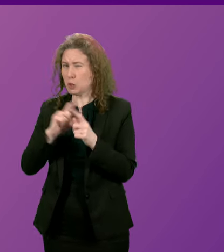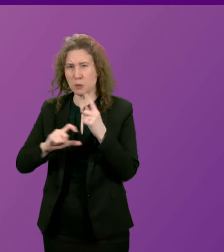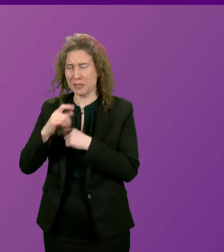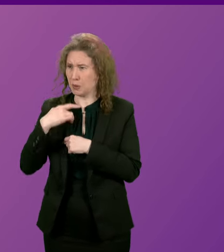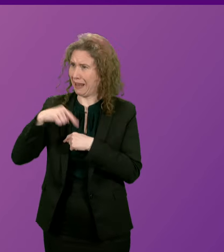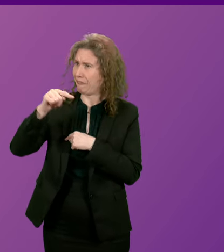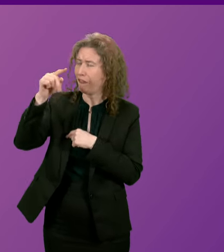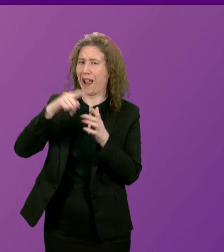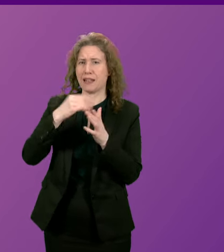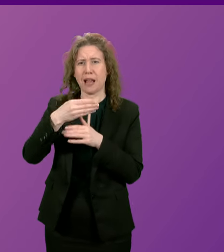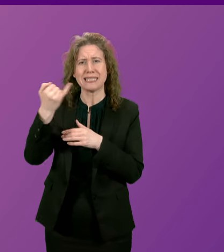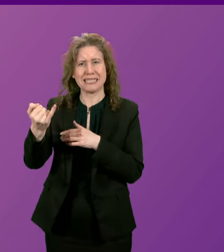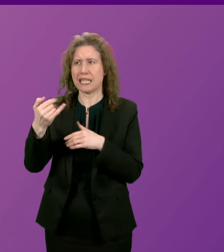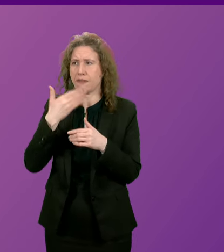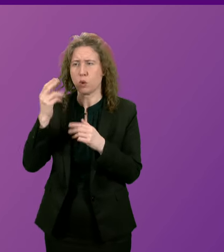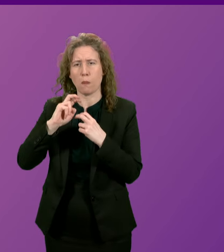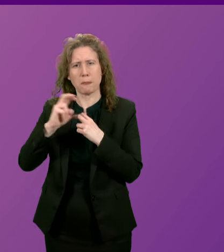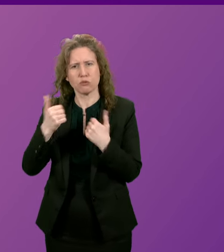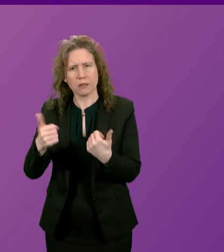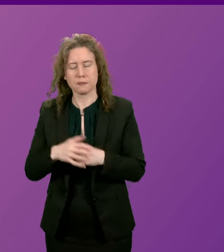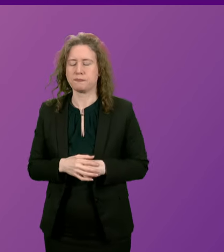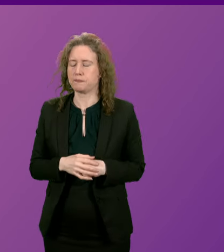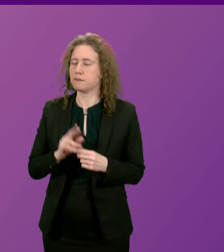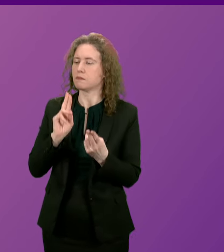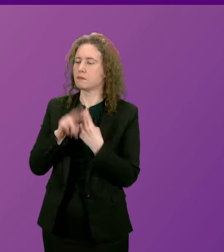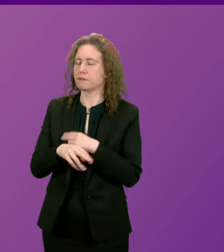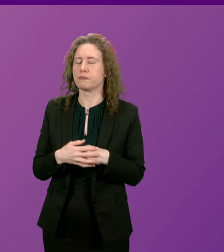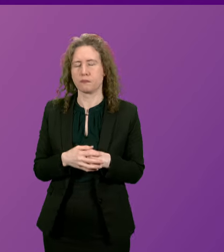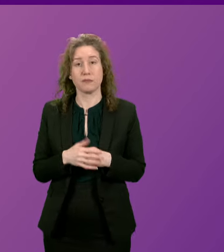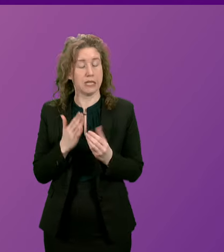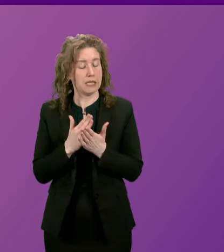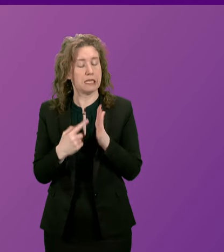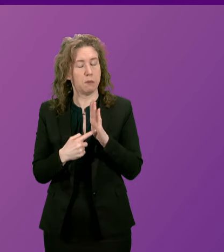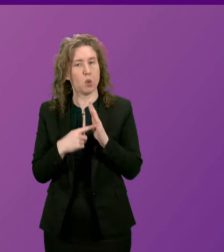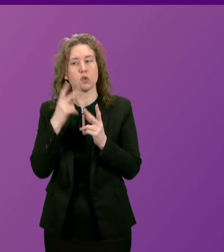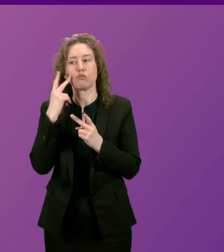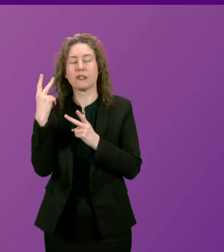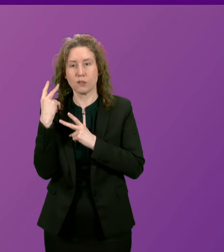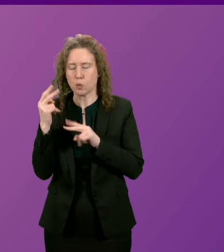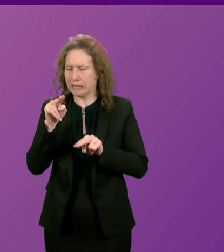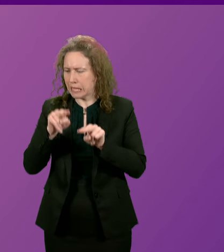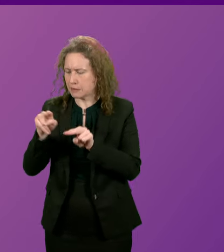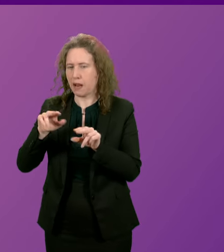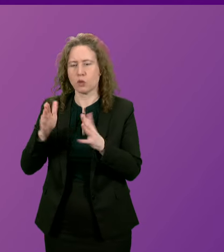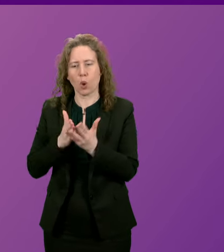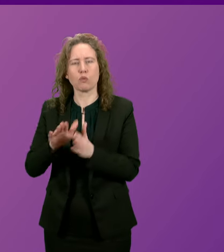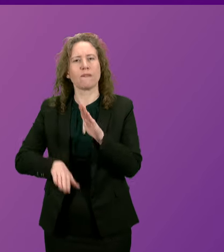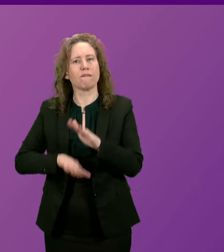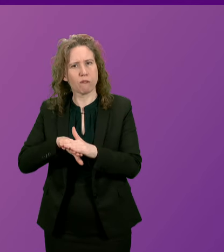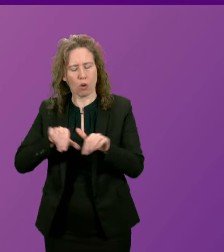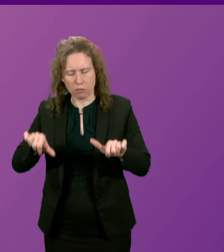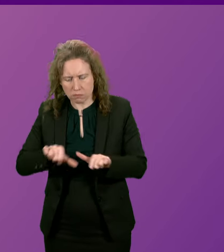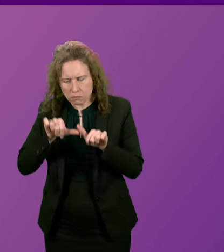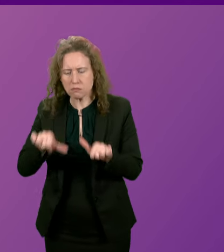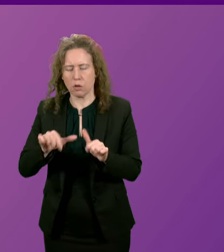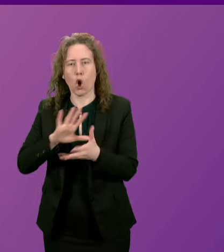route. First Minister. It's our well know of course that it's really important for these reviews to conclude to complete before of course we